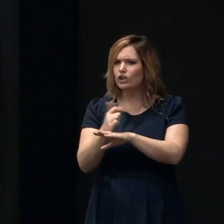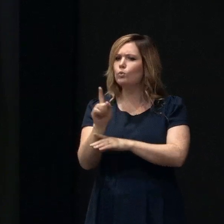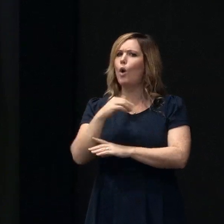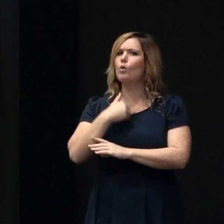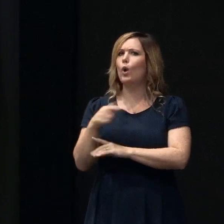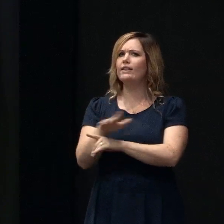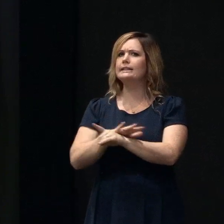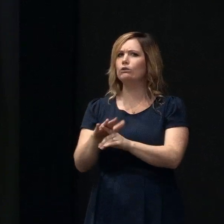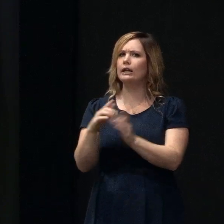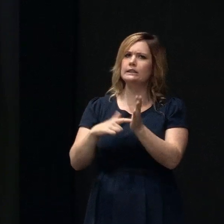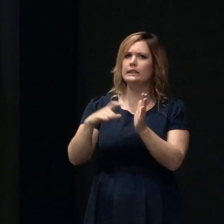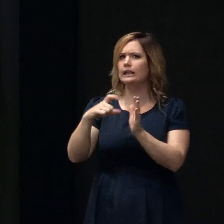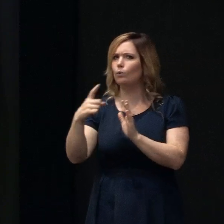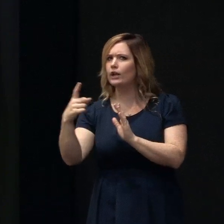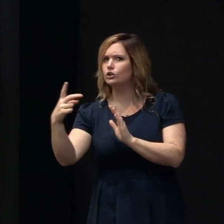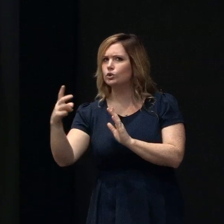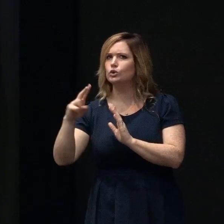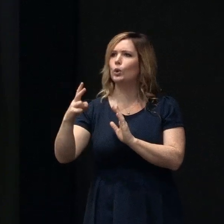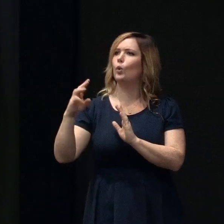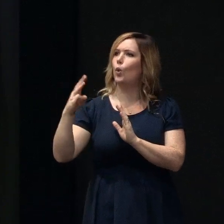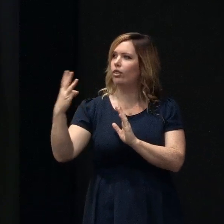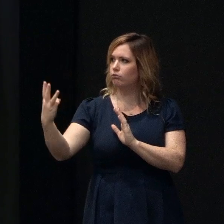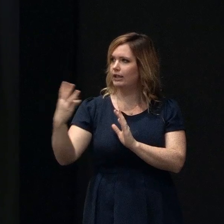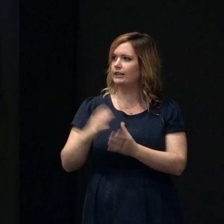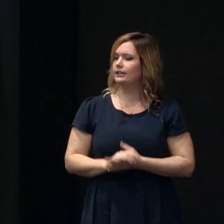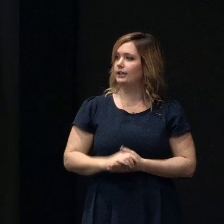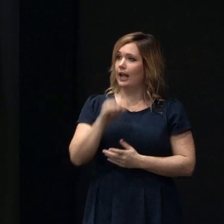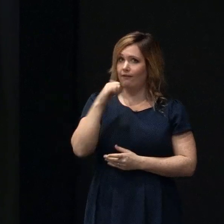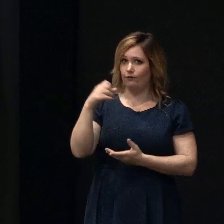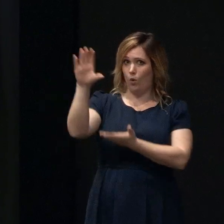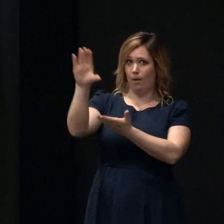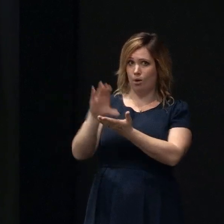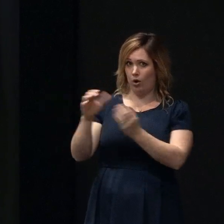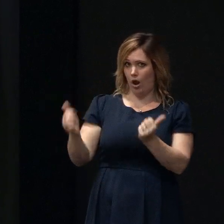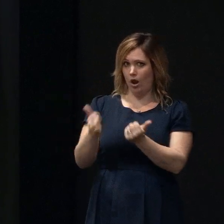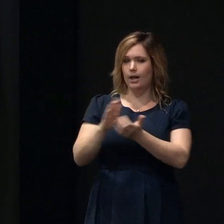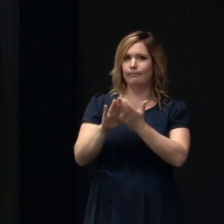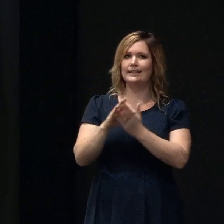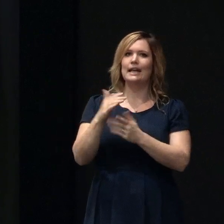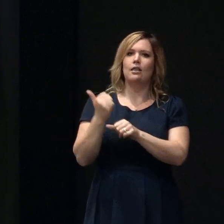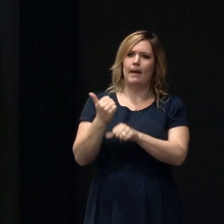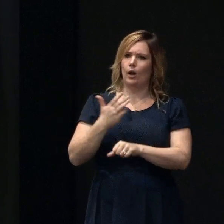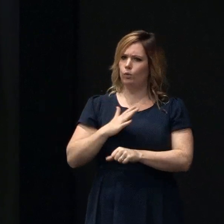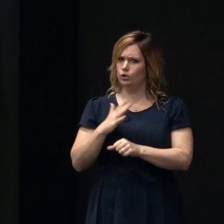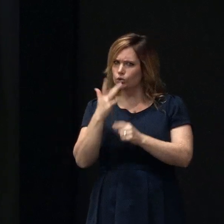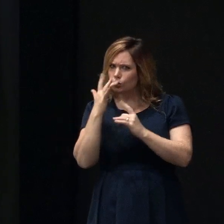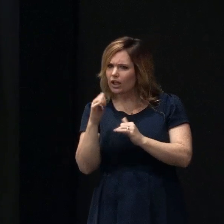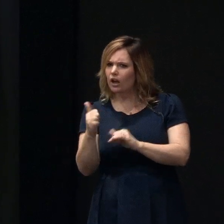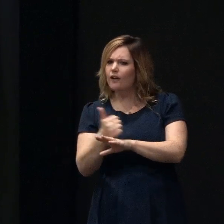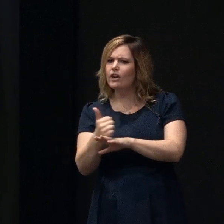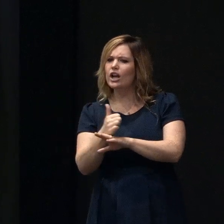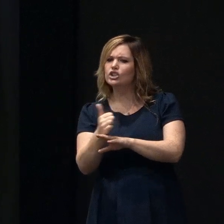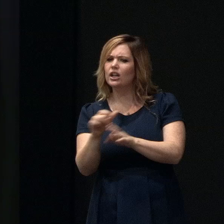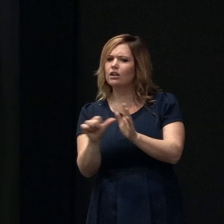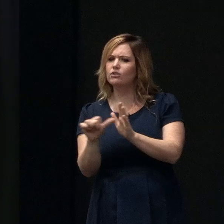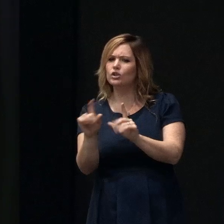if you're borrowing a large amount towards that build your banks will probably require some comfort around what the foundation costs may be as